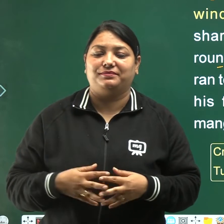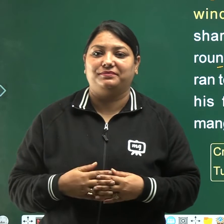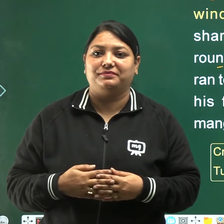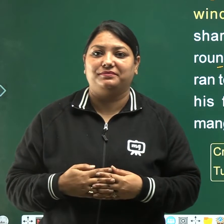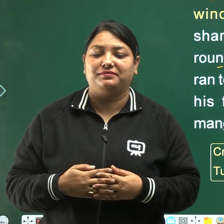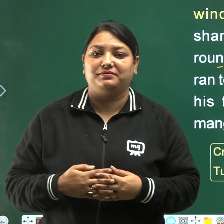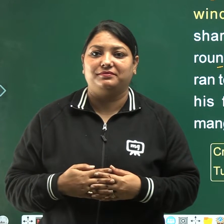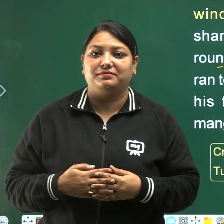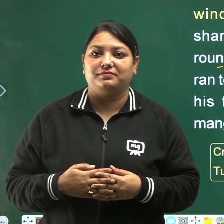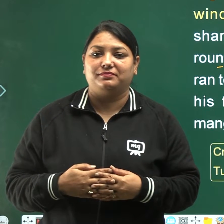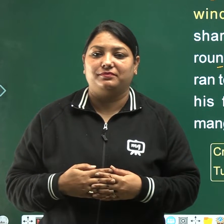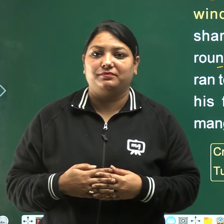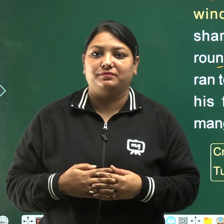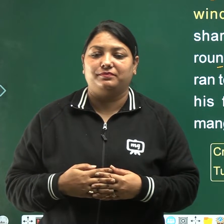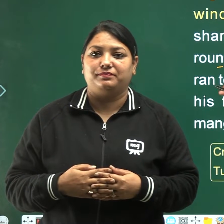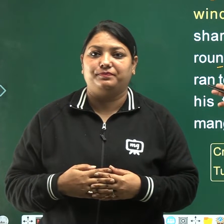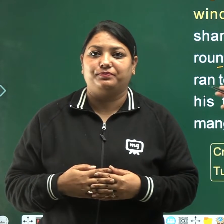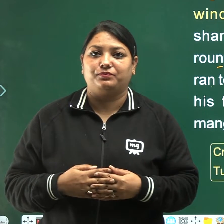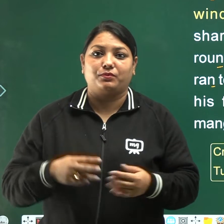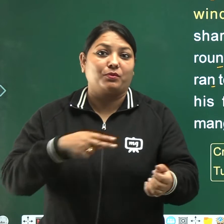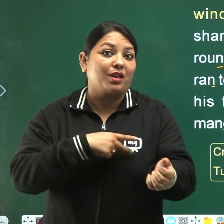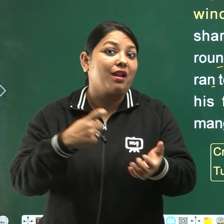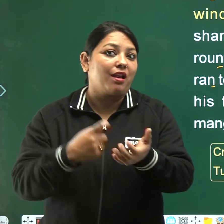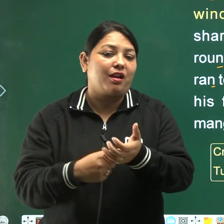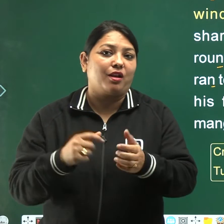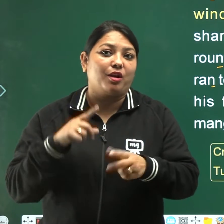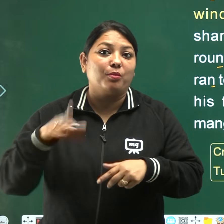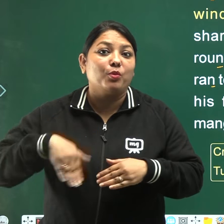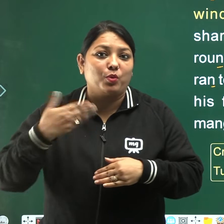Ramu then ran to his master